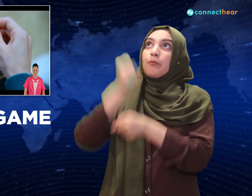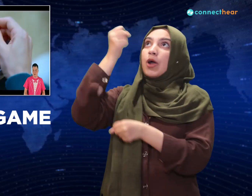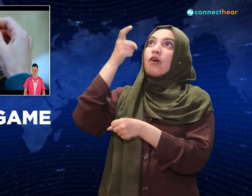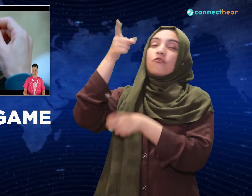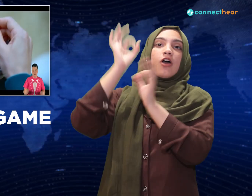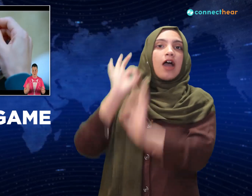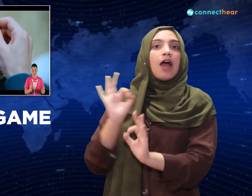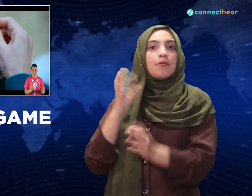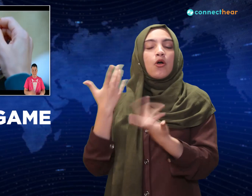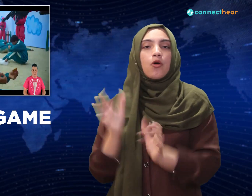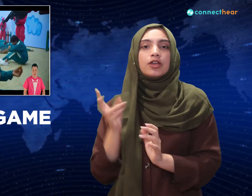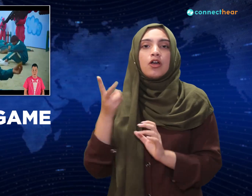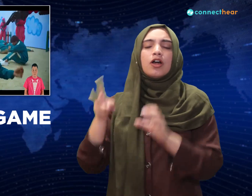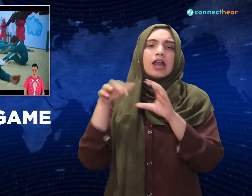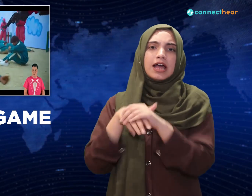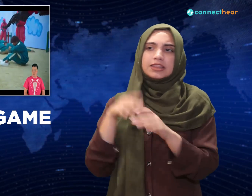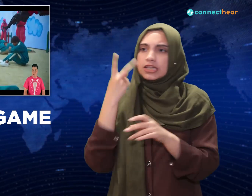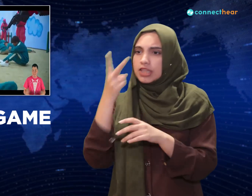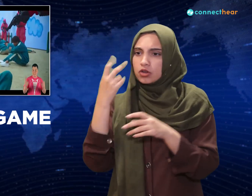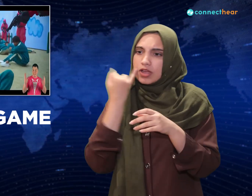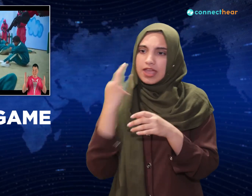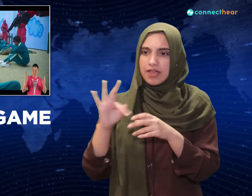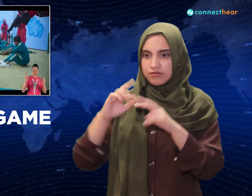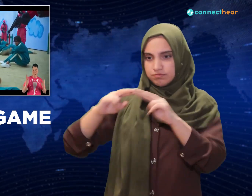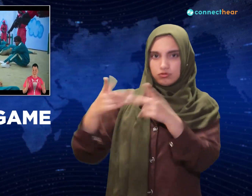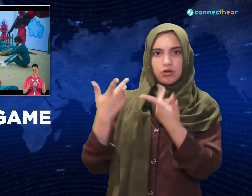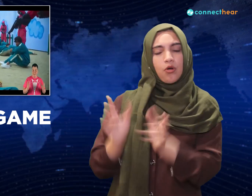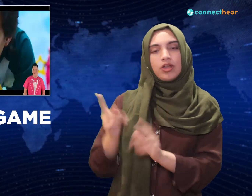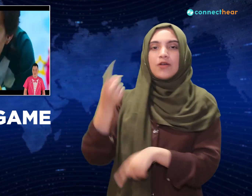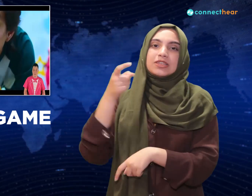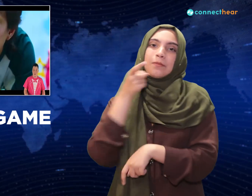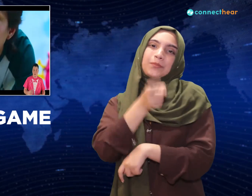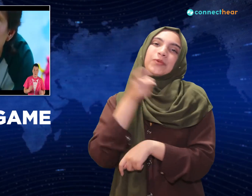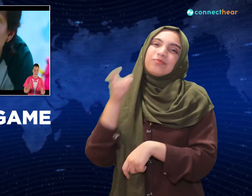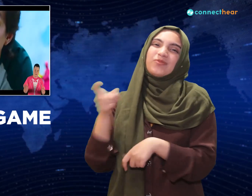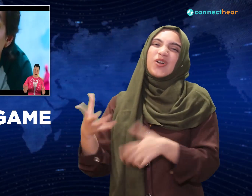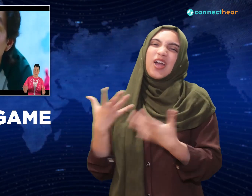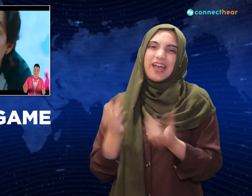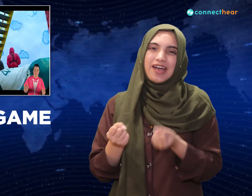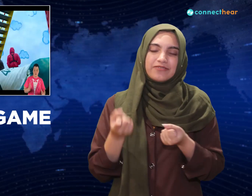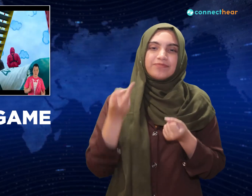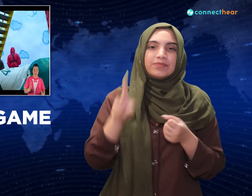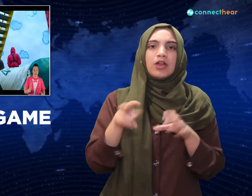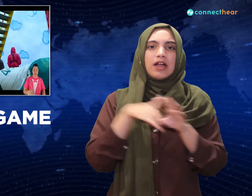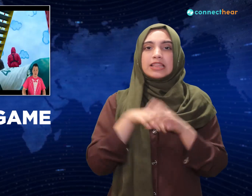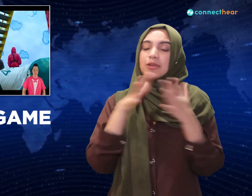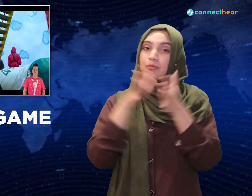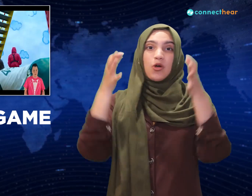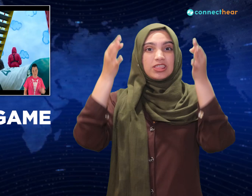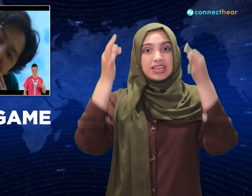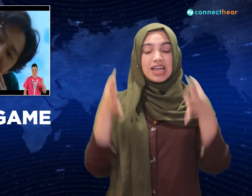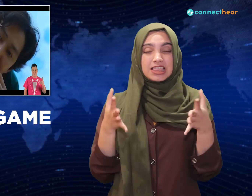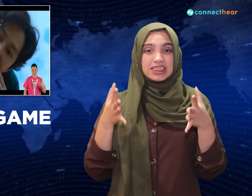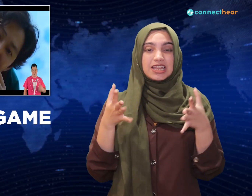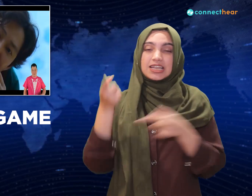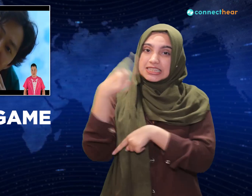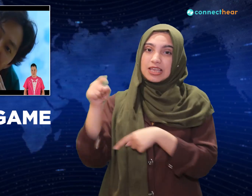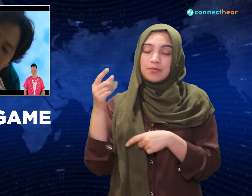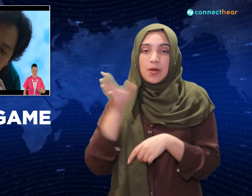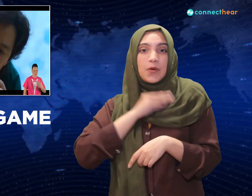of course if you mess up, you're instantly killed. Things look grim for Kyeon, but he figures out if you